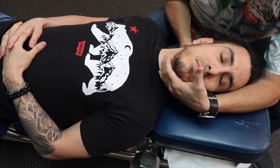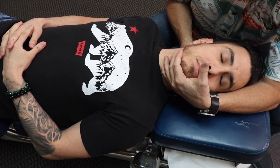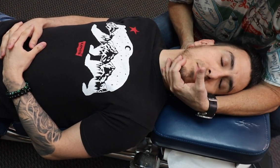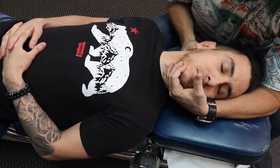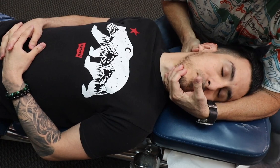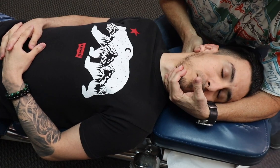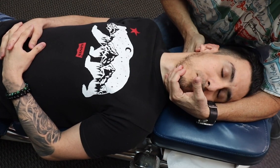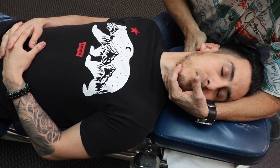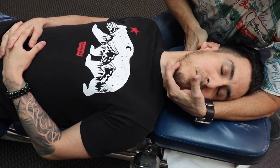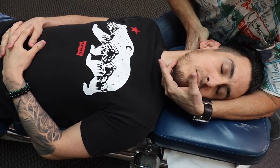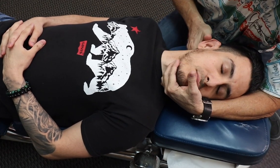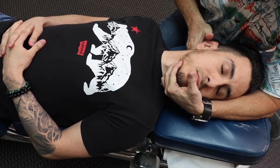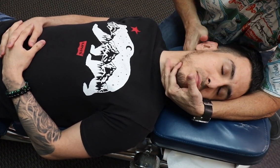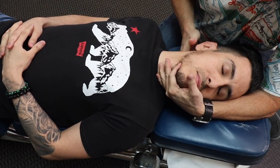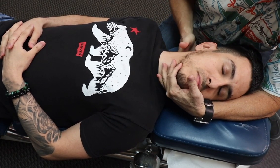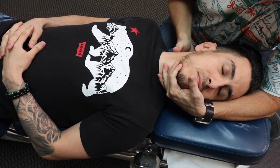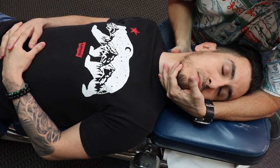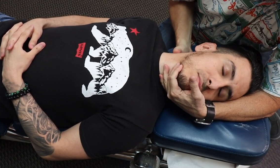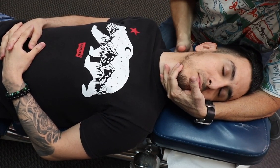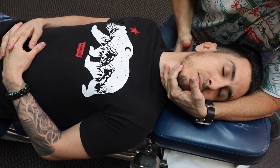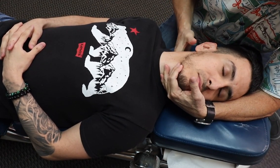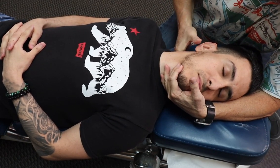We have a nice, easy neck adjustment here, guys. Okay.